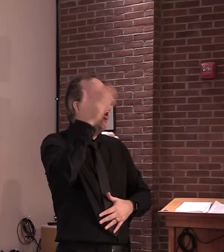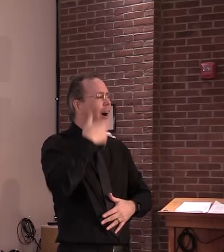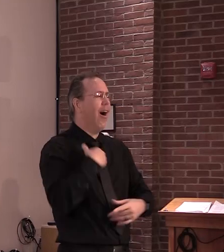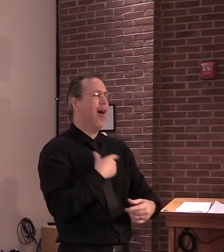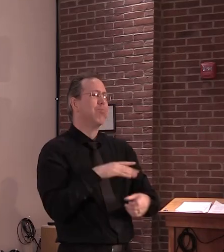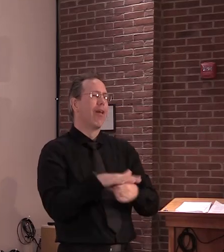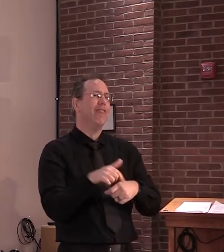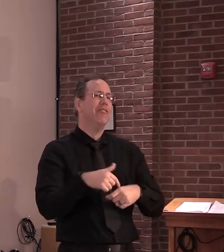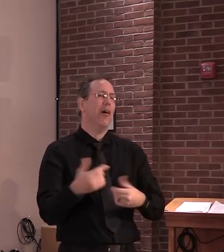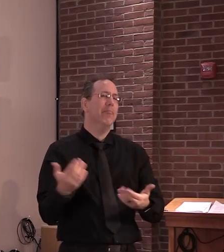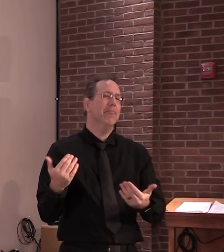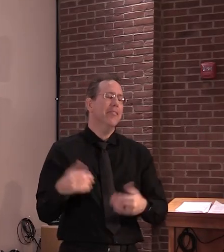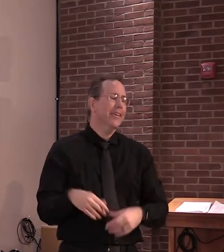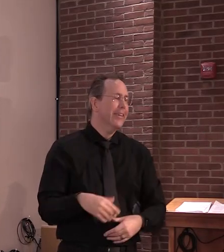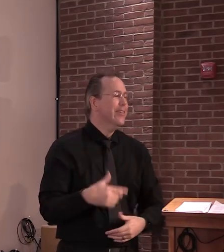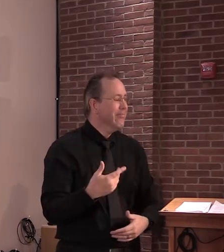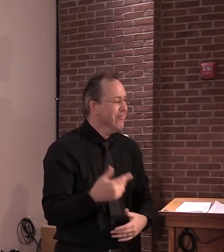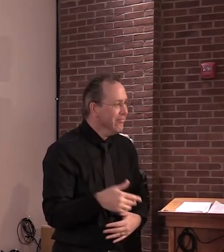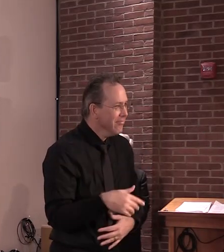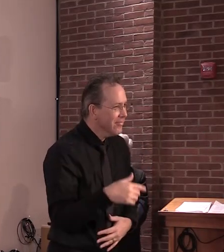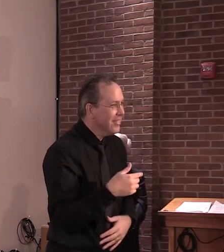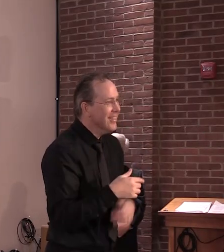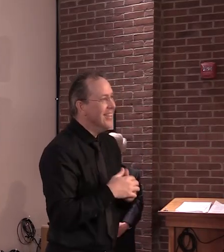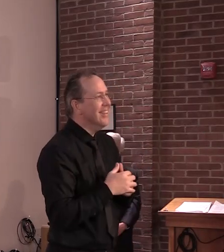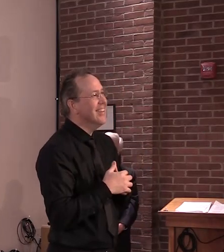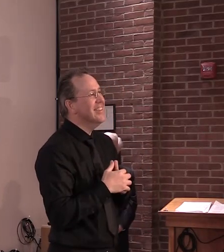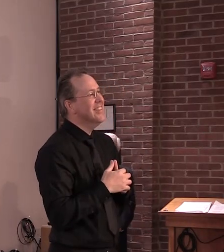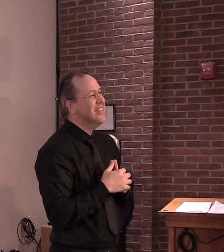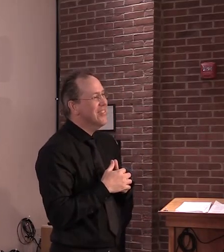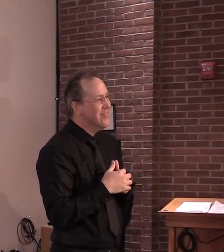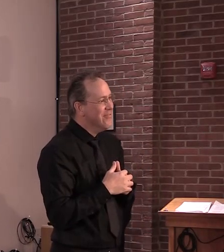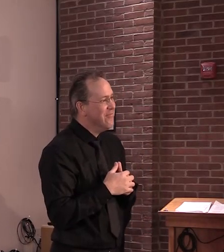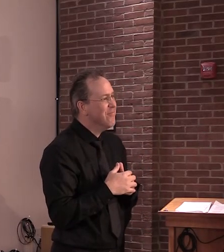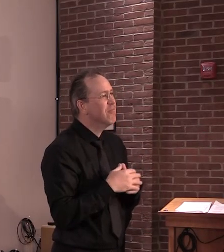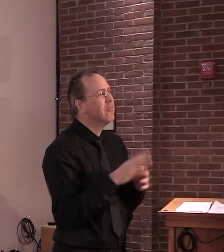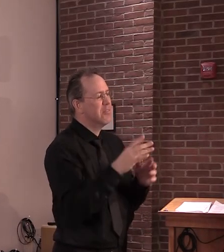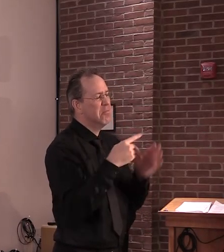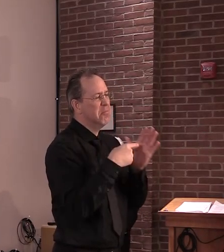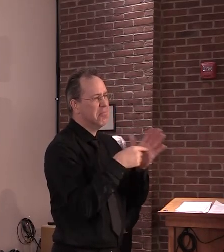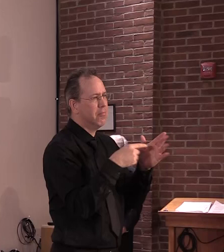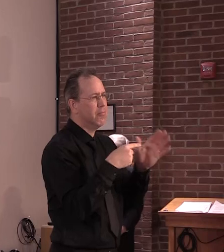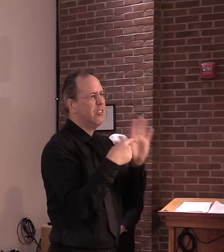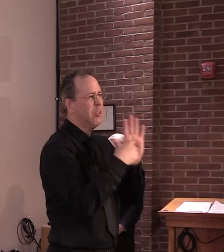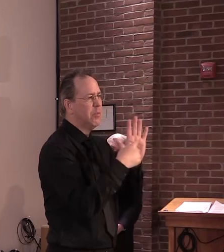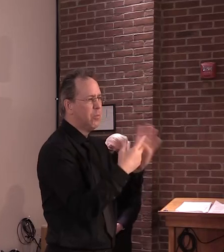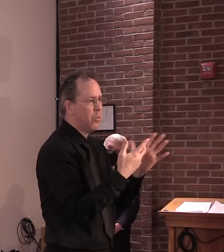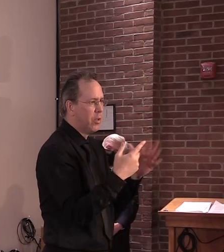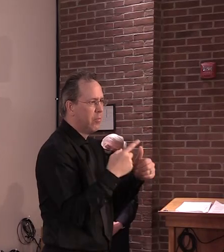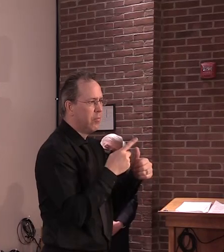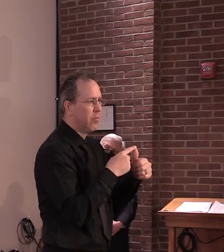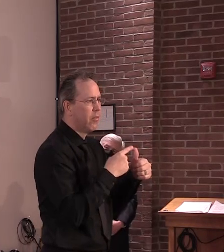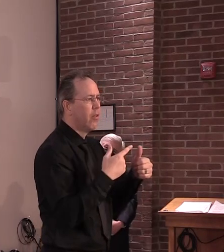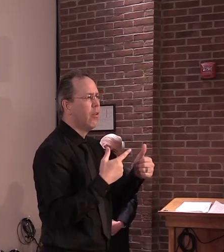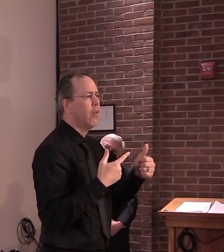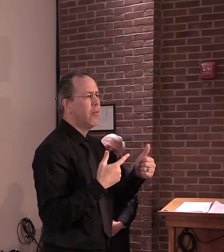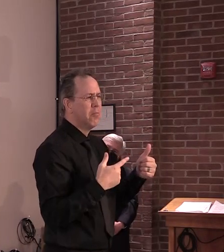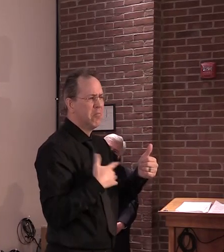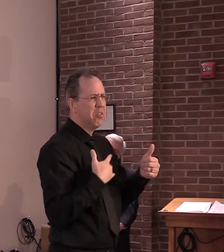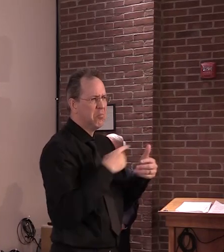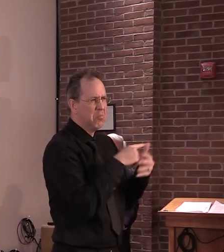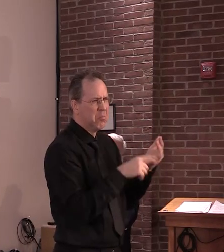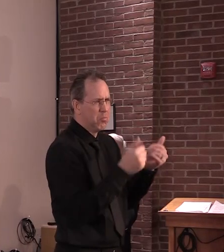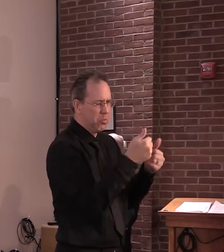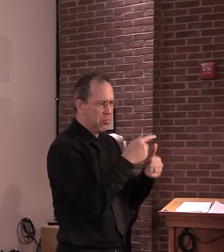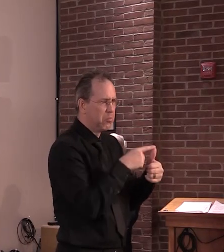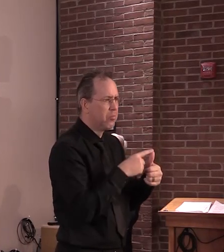So, let's start with symptoms since that's what triggered the conversation. You know, originally it